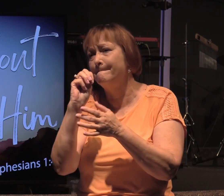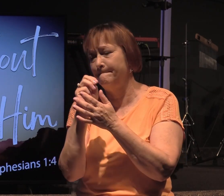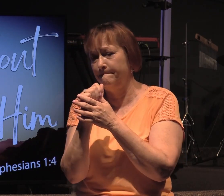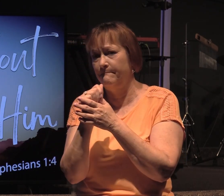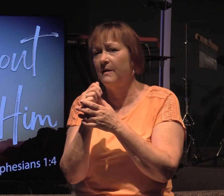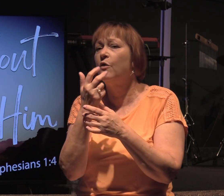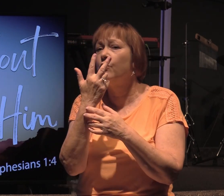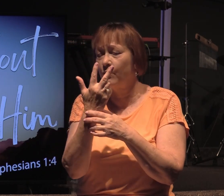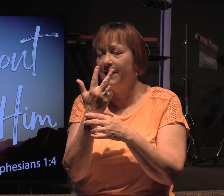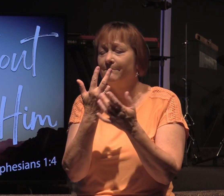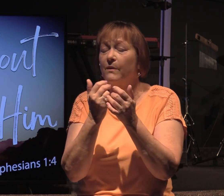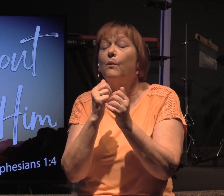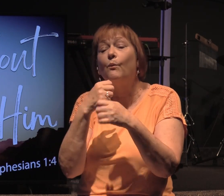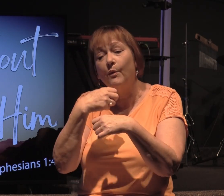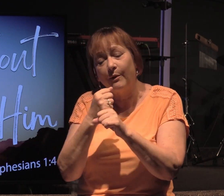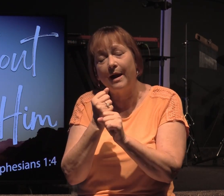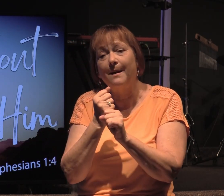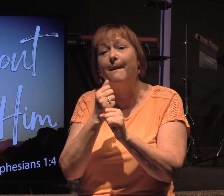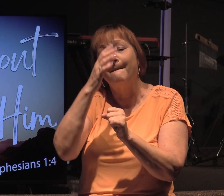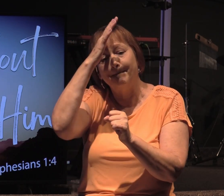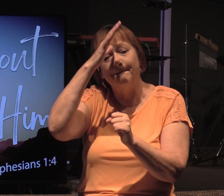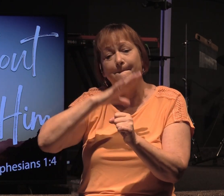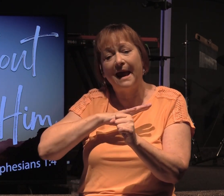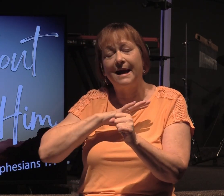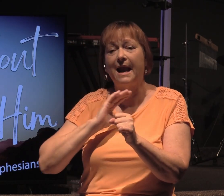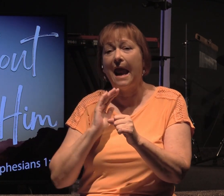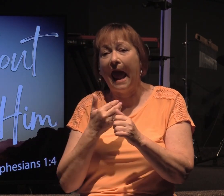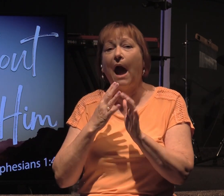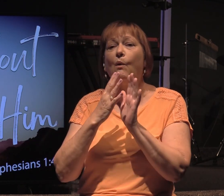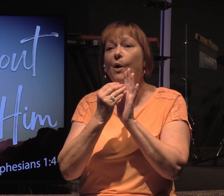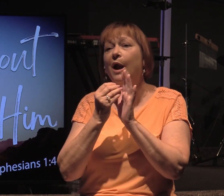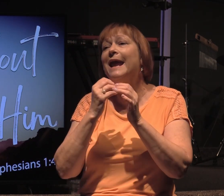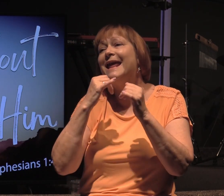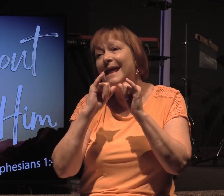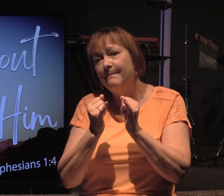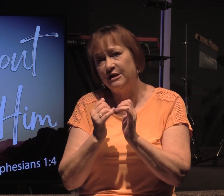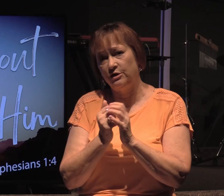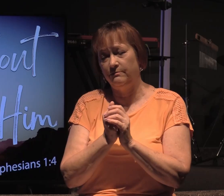We're going to create man in our image.